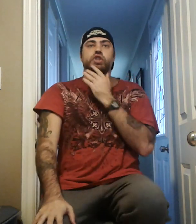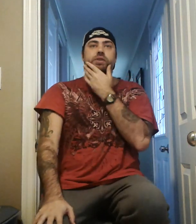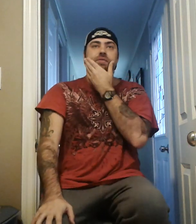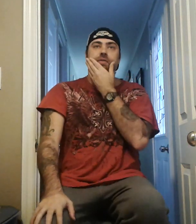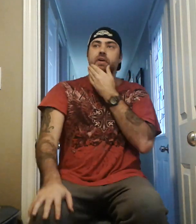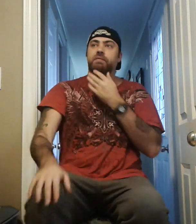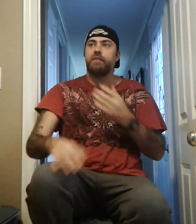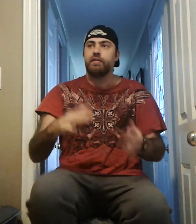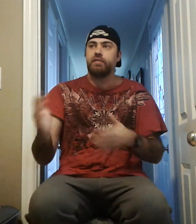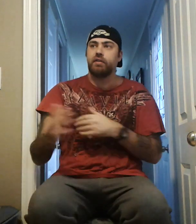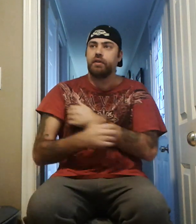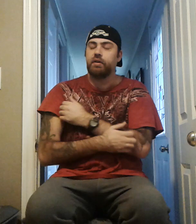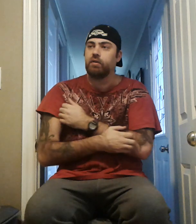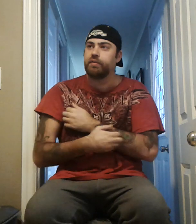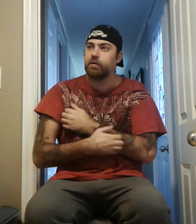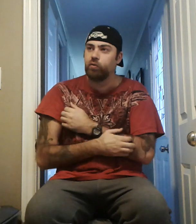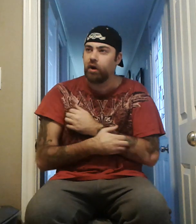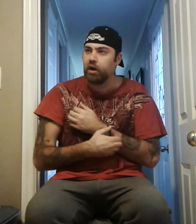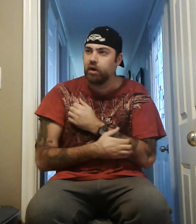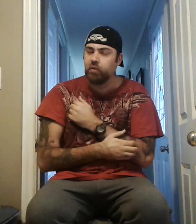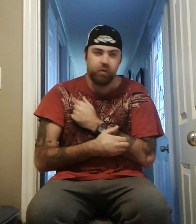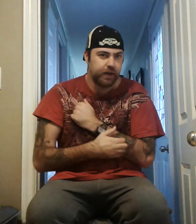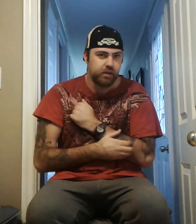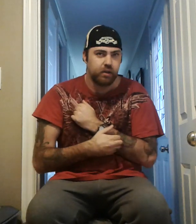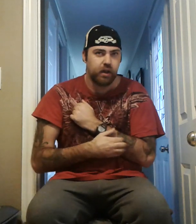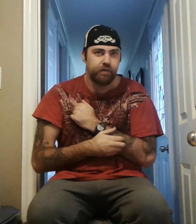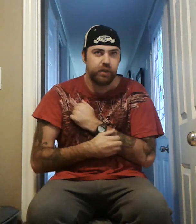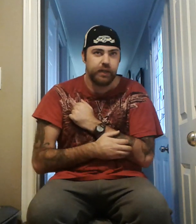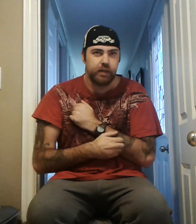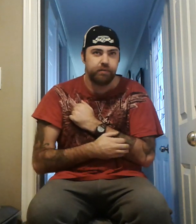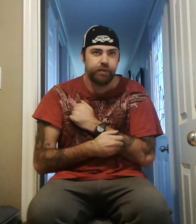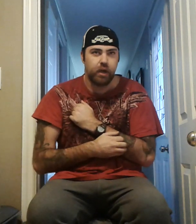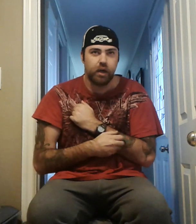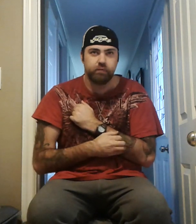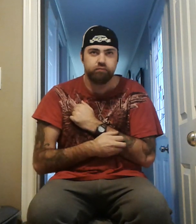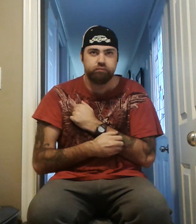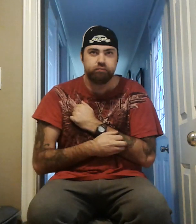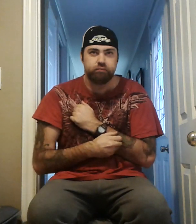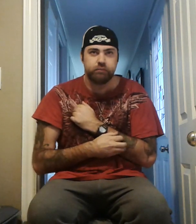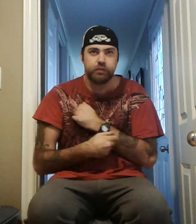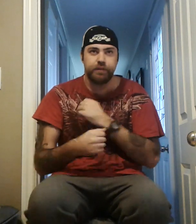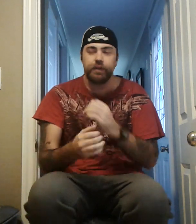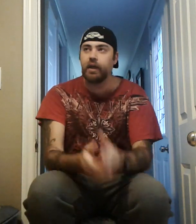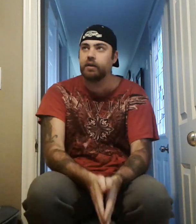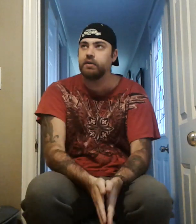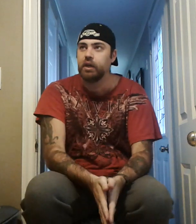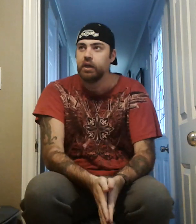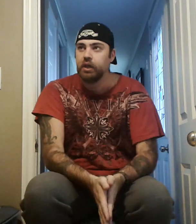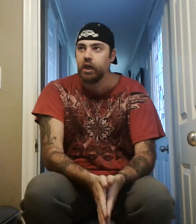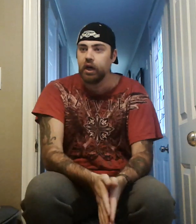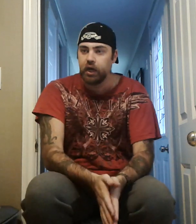for the men's side there, I think Raw won, I believe, with that. Um,